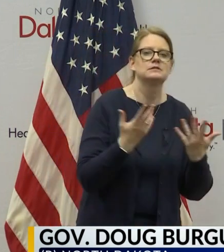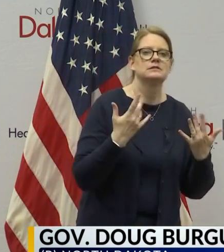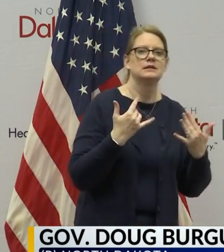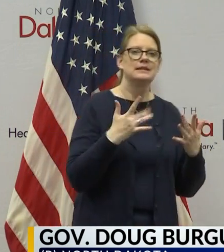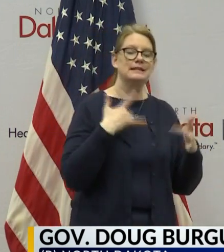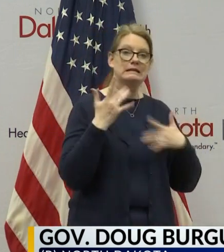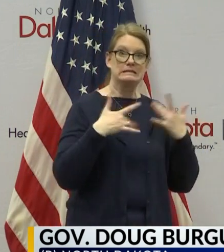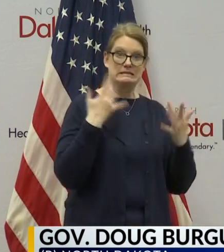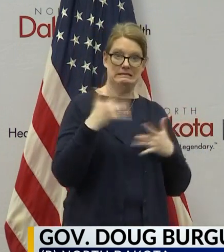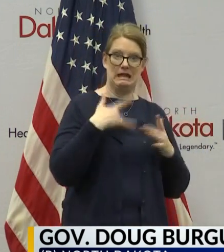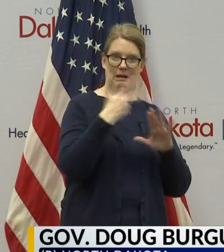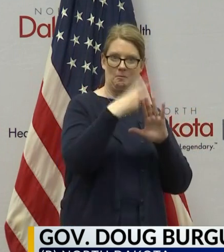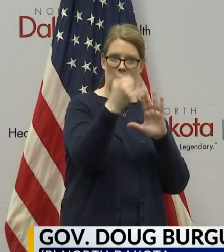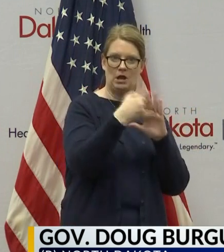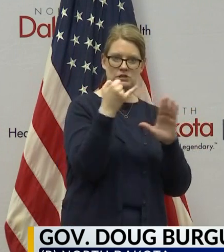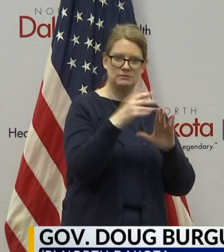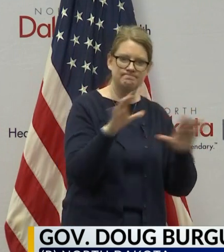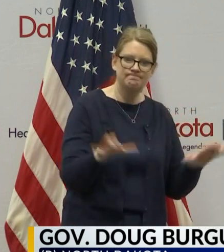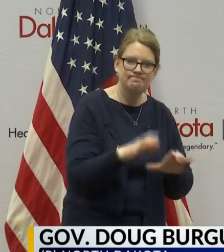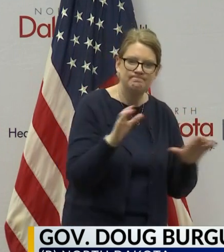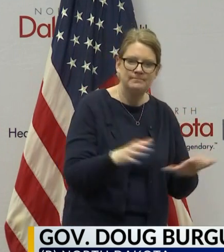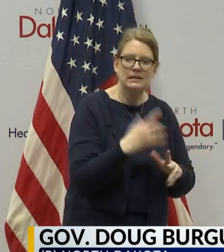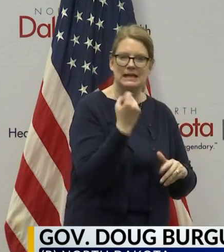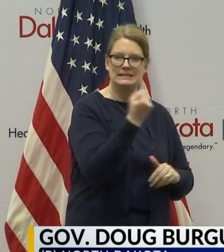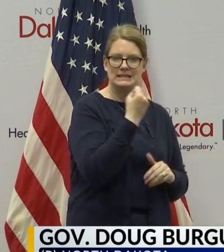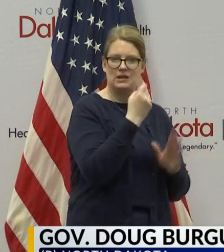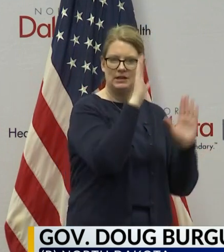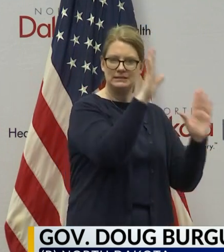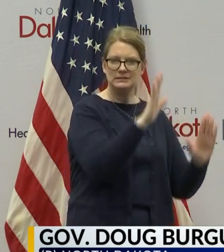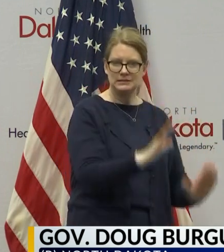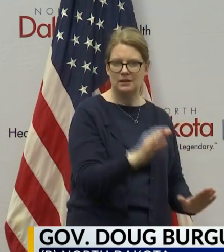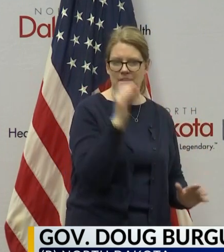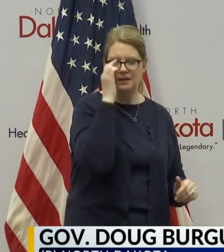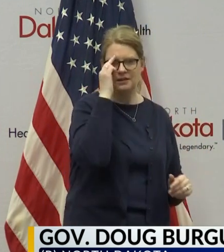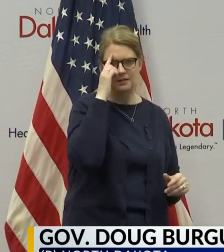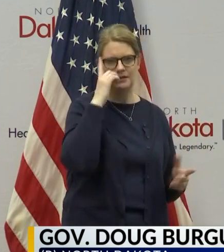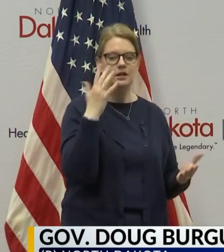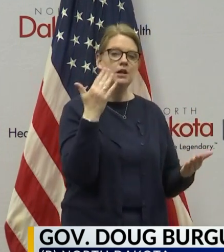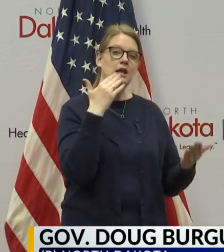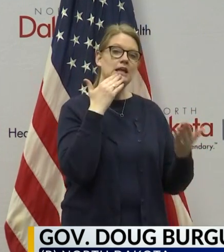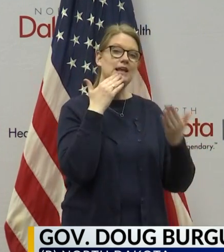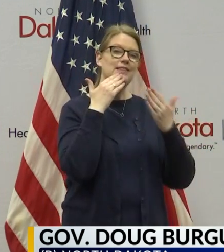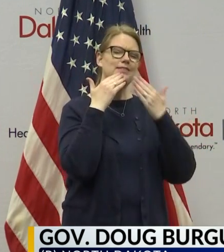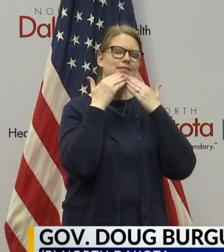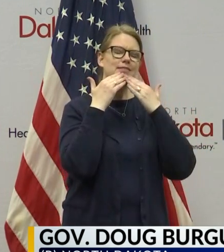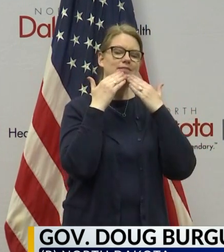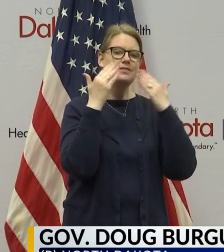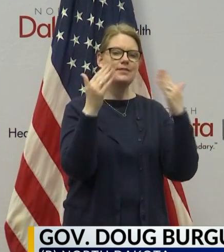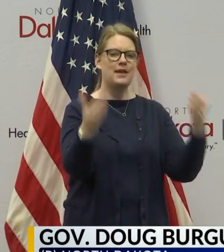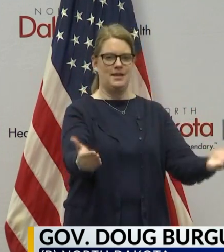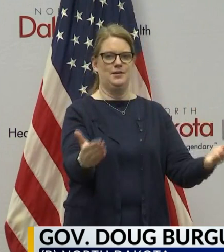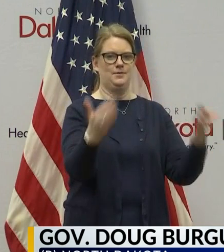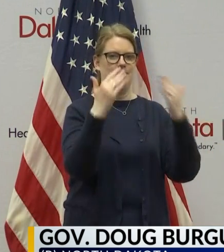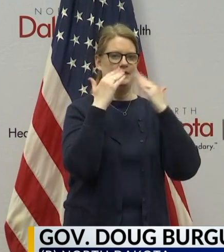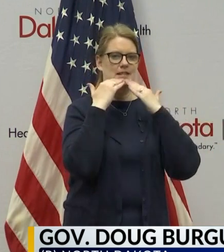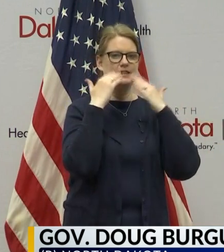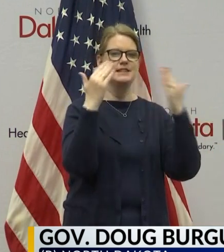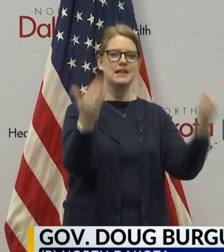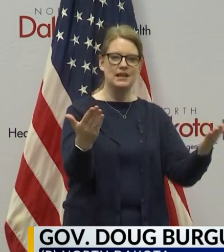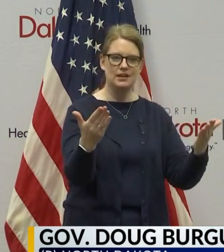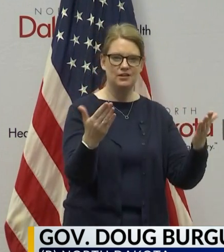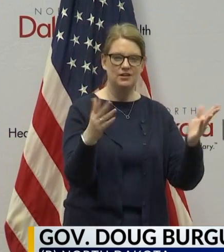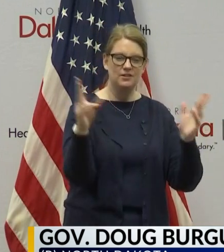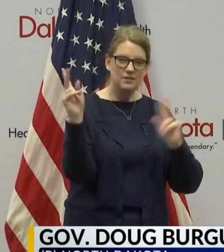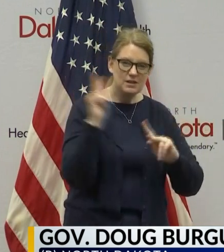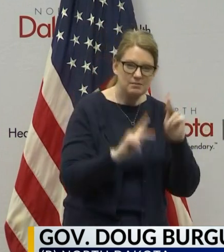project that we were able to conduct on Saturday and Sunday. And let me just start out with a thank you to all the folks from our Department